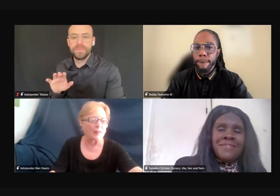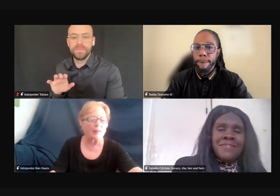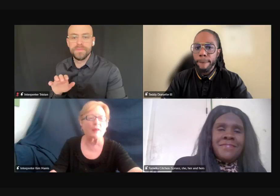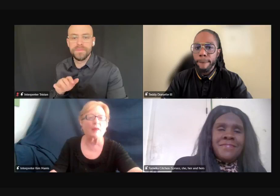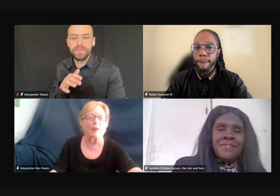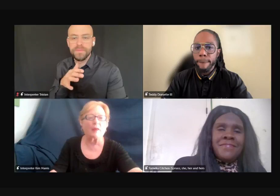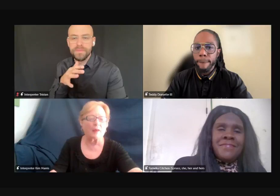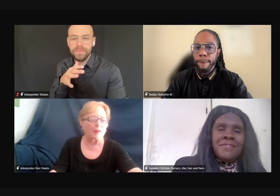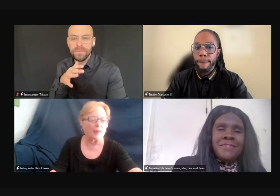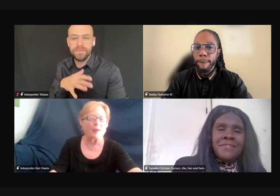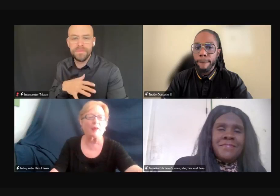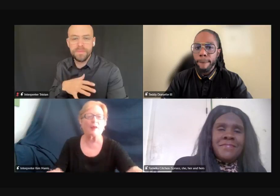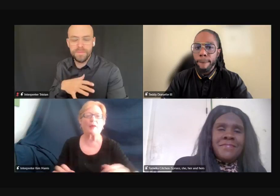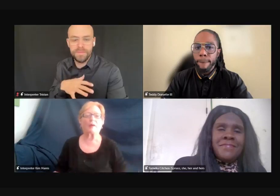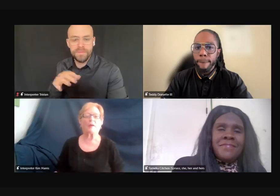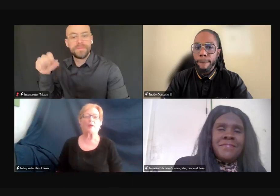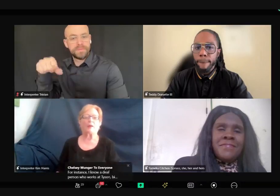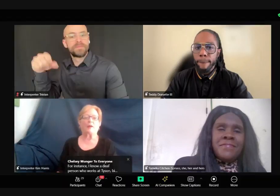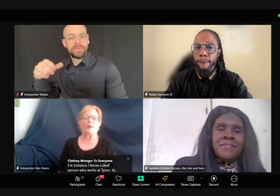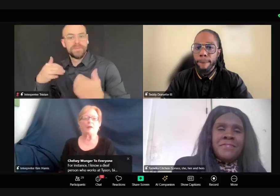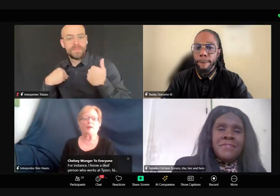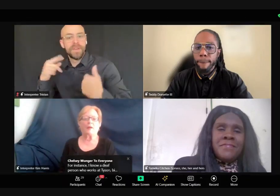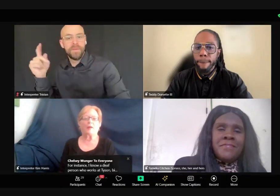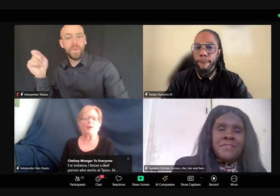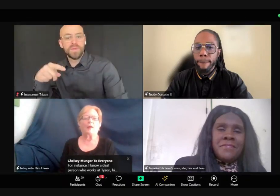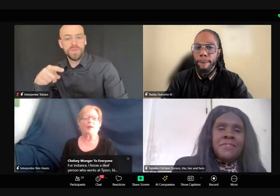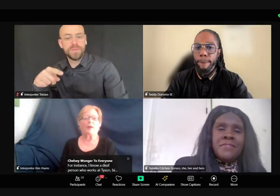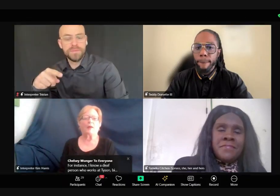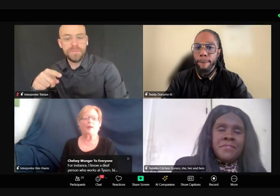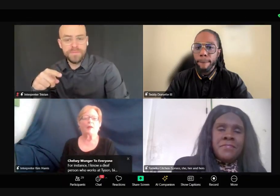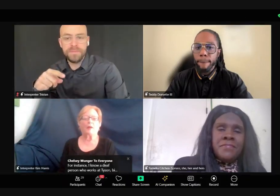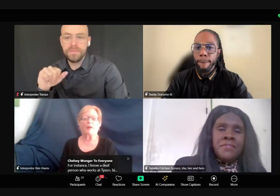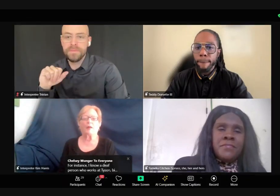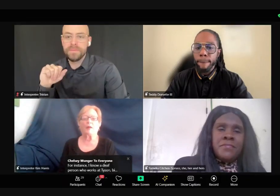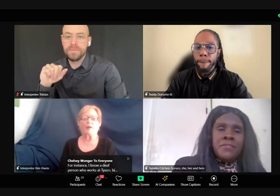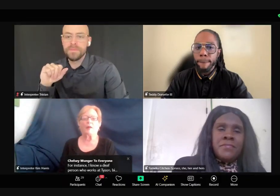Yes, I do. Um,